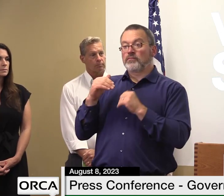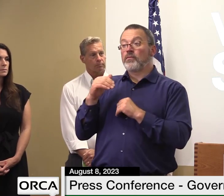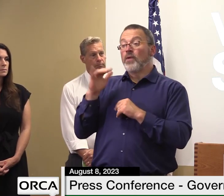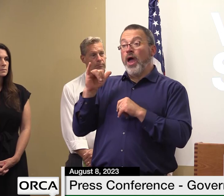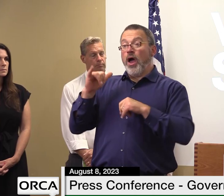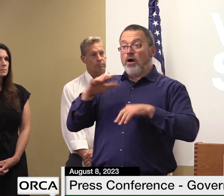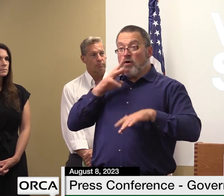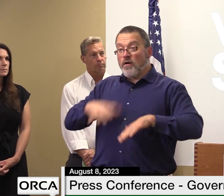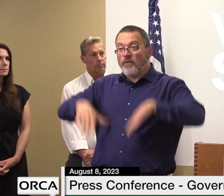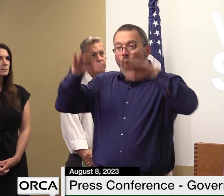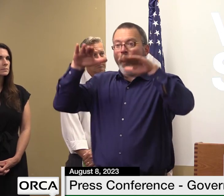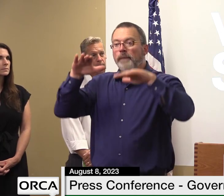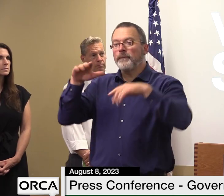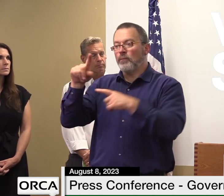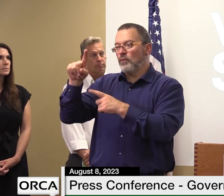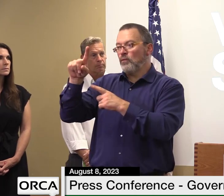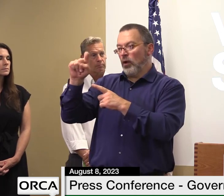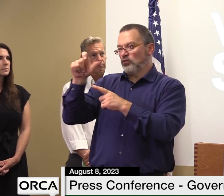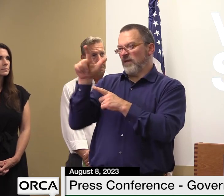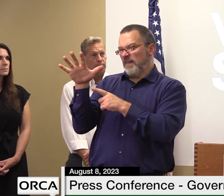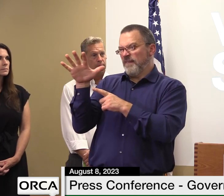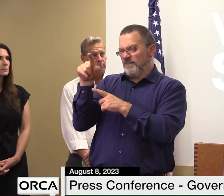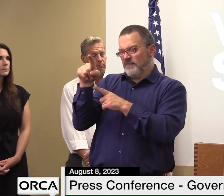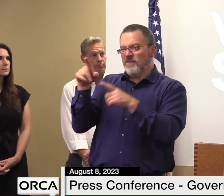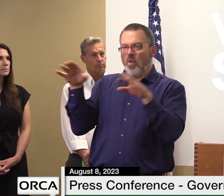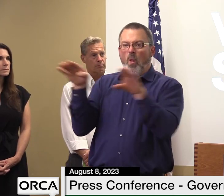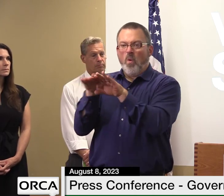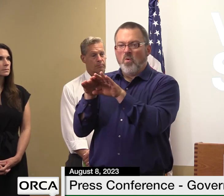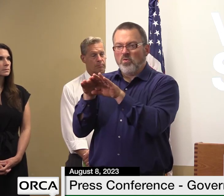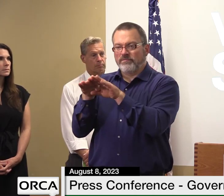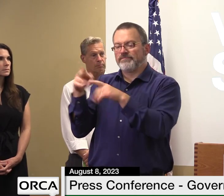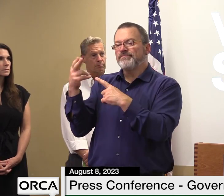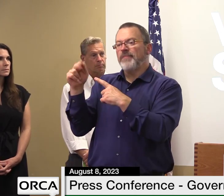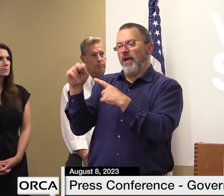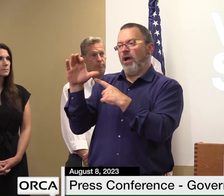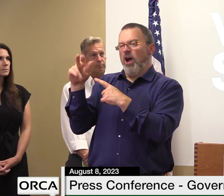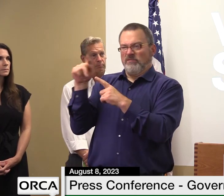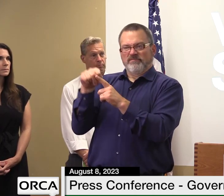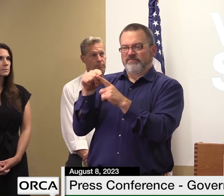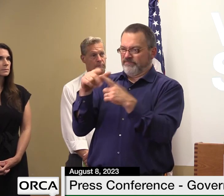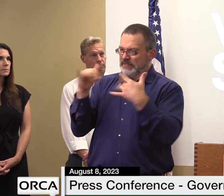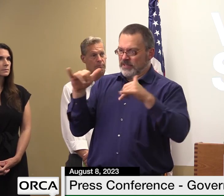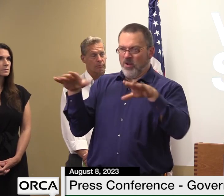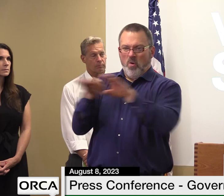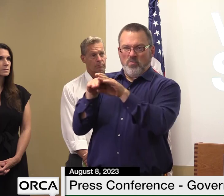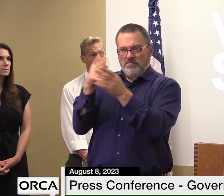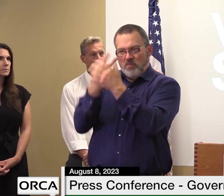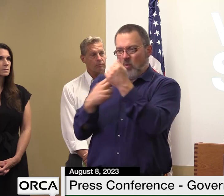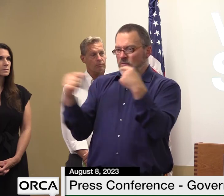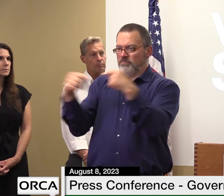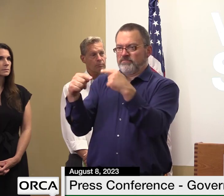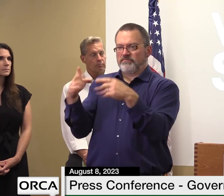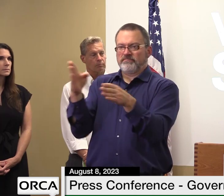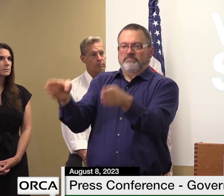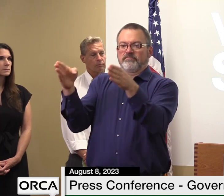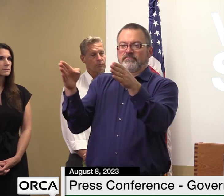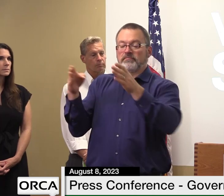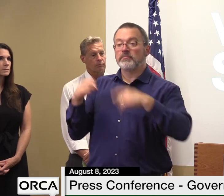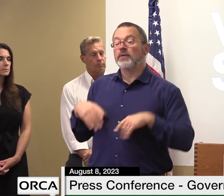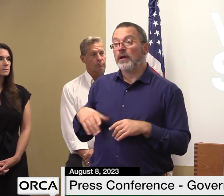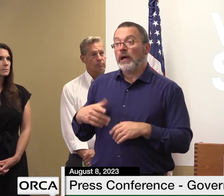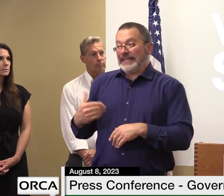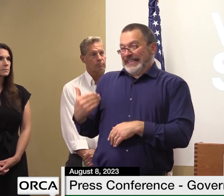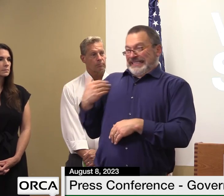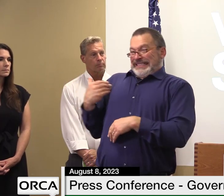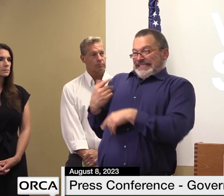is vermont 125 in hancock over the weekend we had to turn